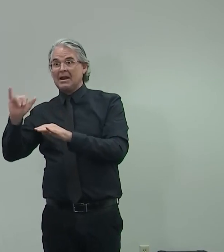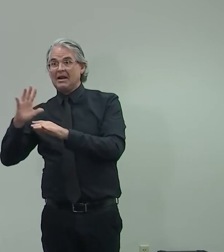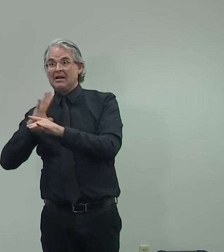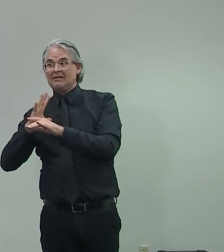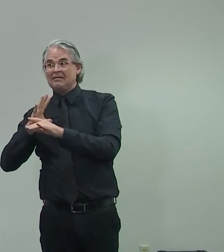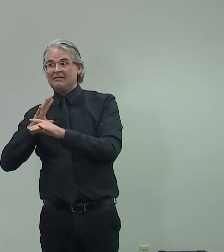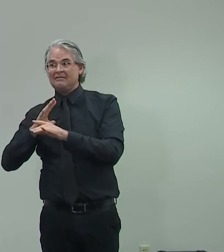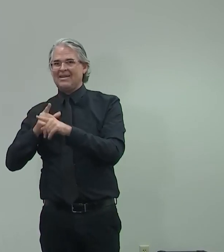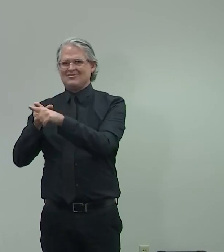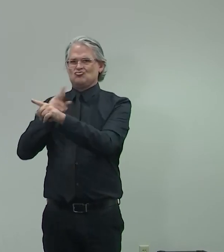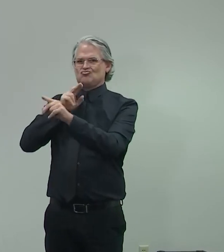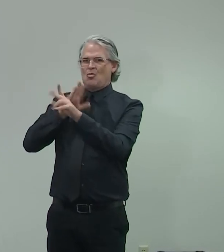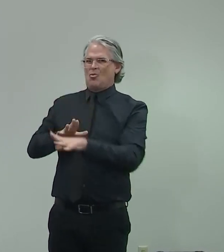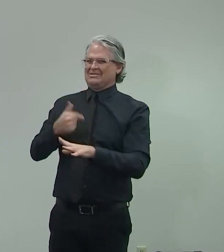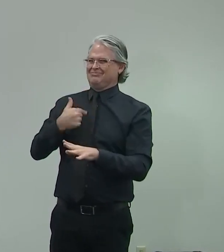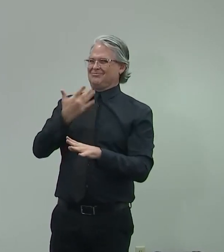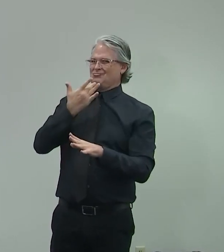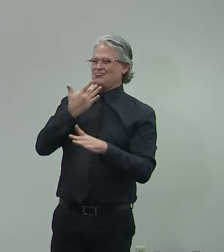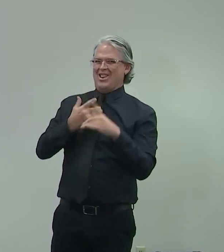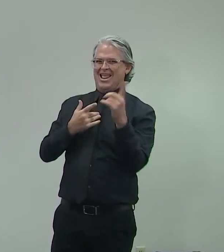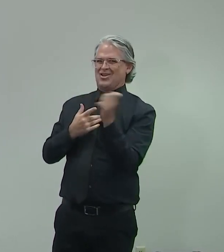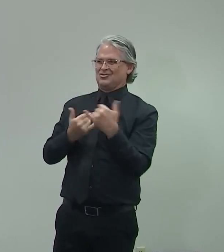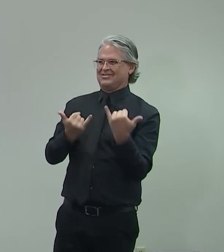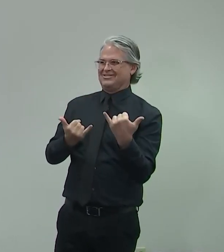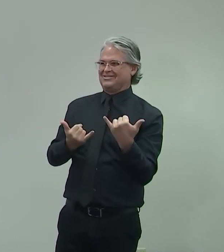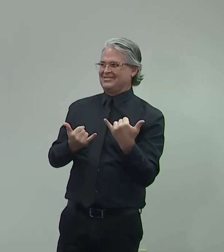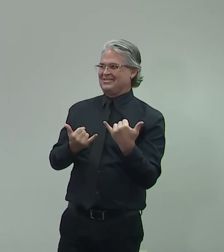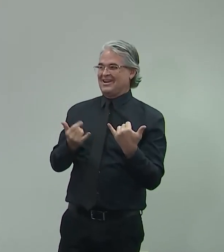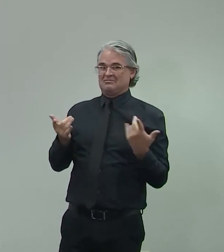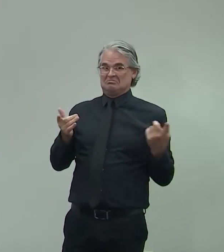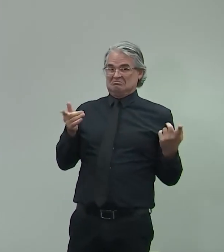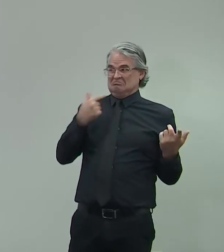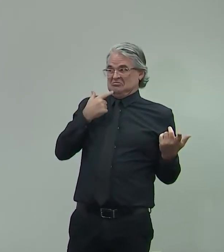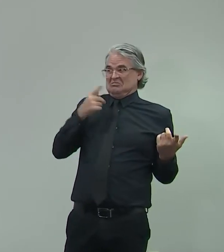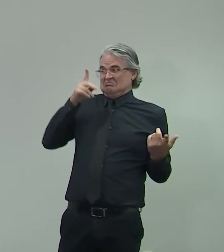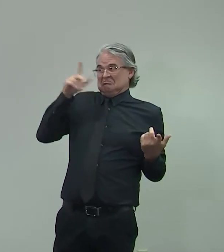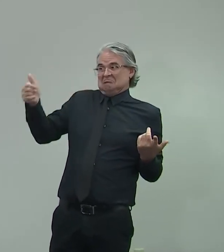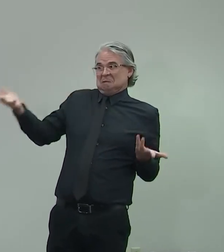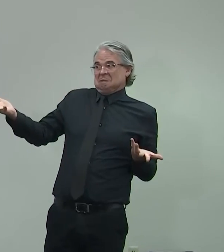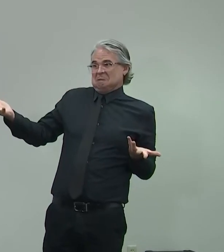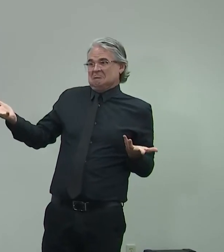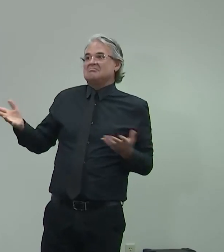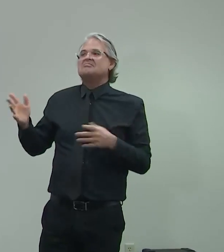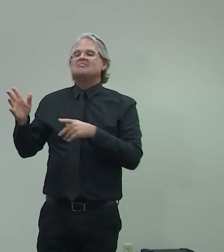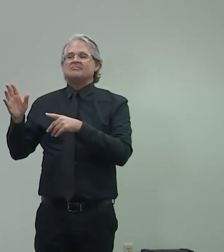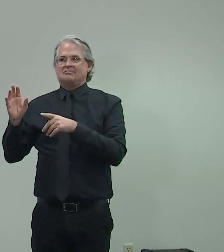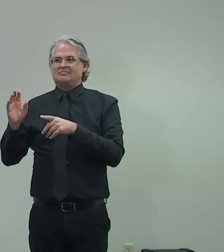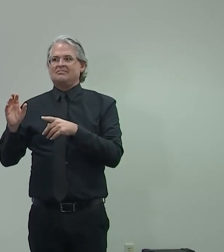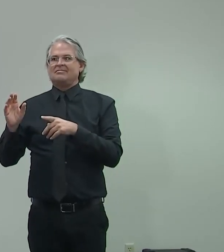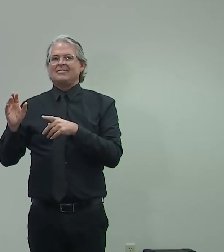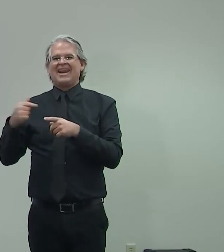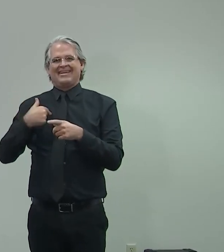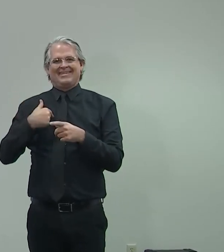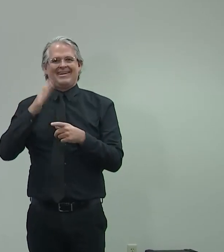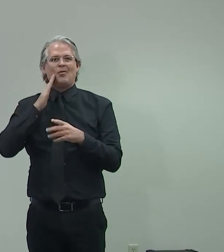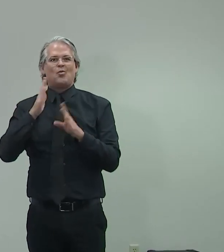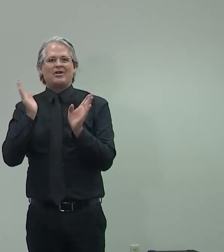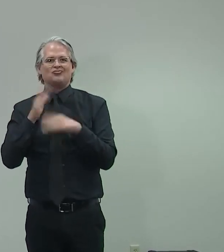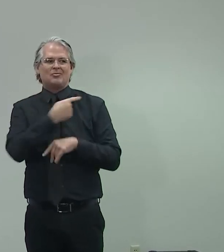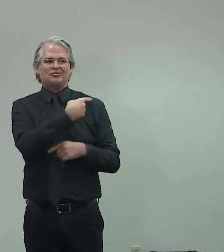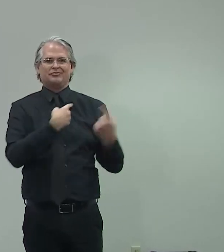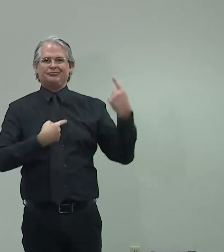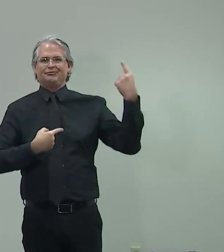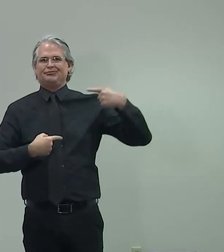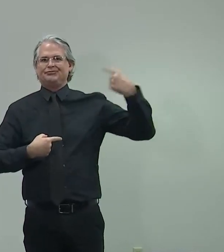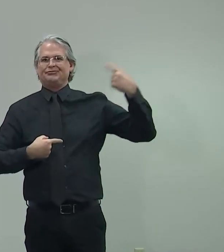ask the question. Will I have a governor? Go ahead. I'll take two more. Go ahead. Thanks. Thank you, governor. I really appreciate be in trouble as soon as I walk out of here.